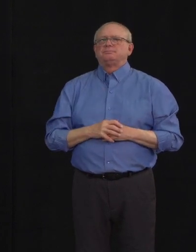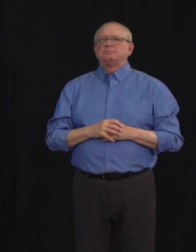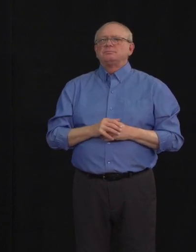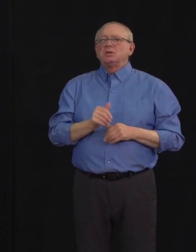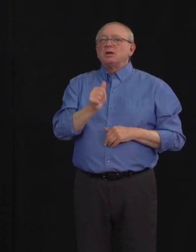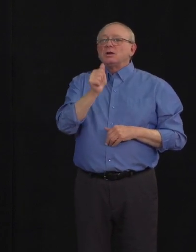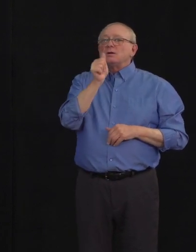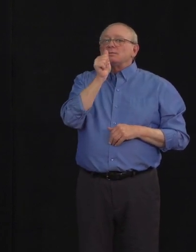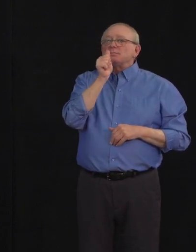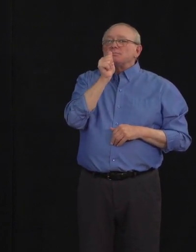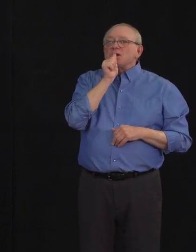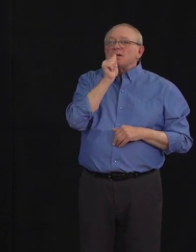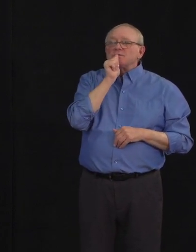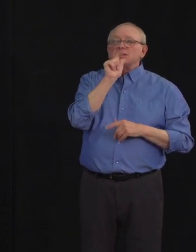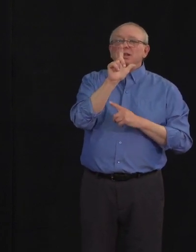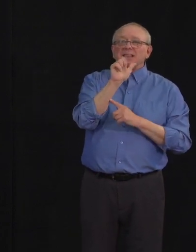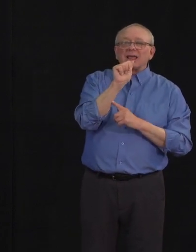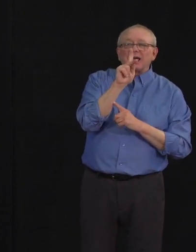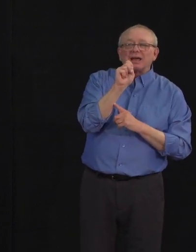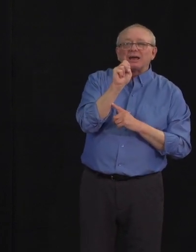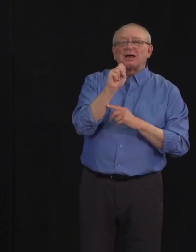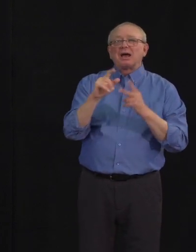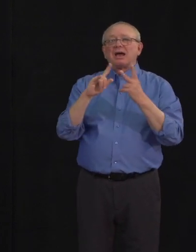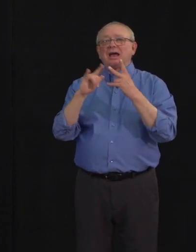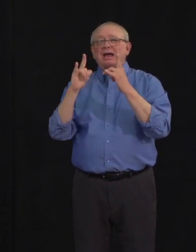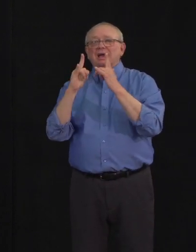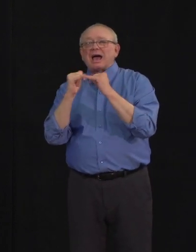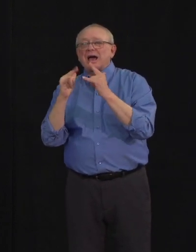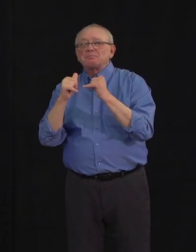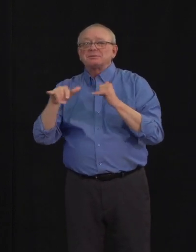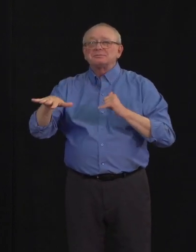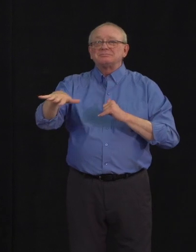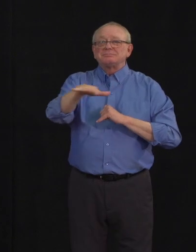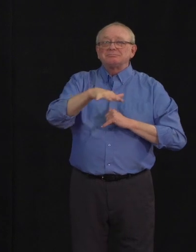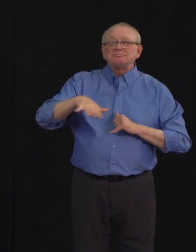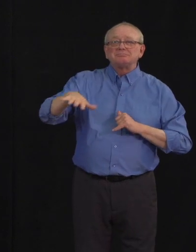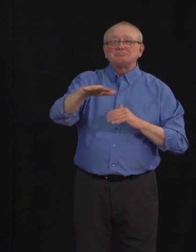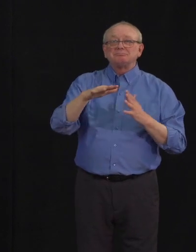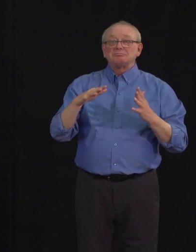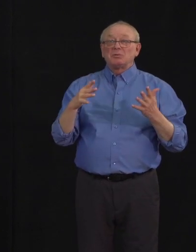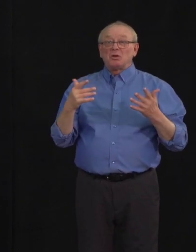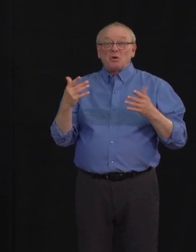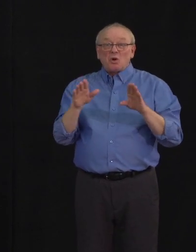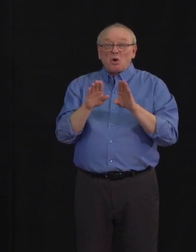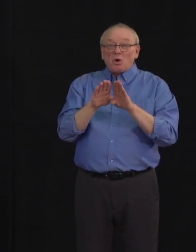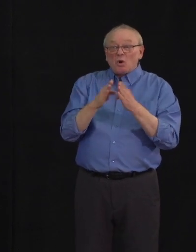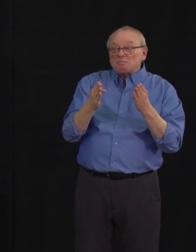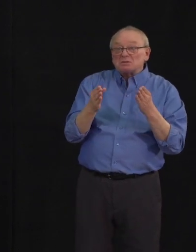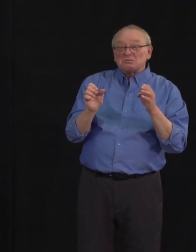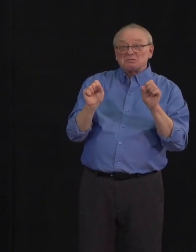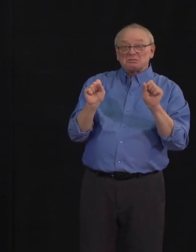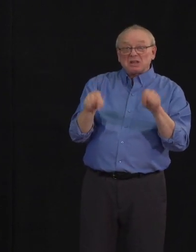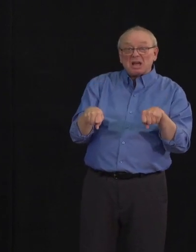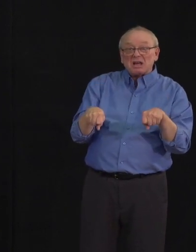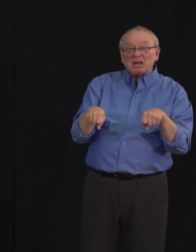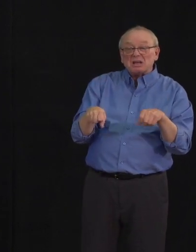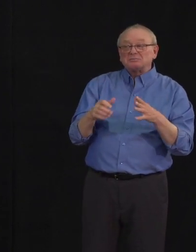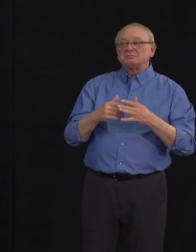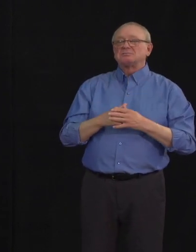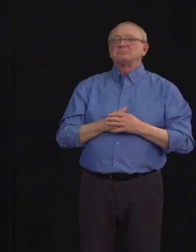courts or trails may also be wondering when they can safely resume operations for their members and visitors.